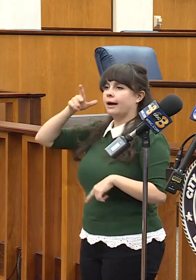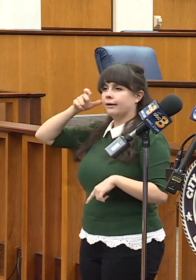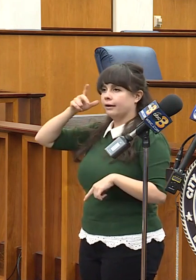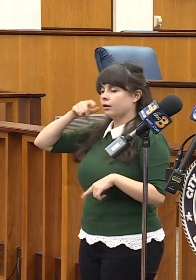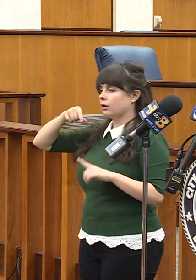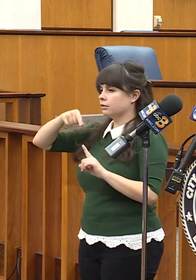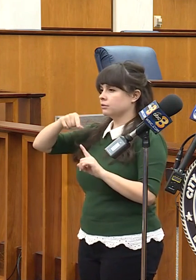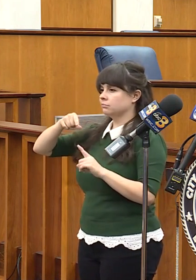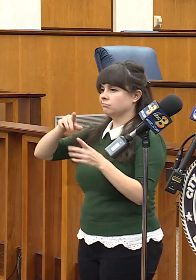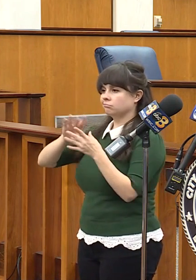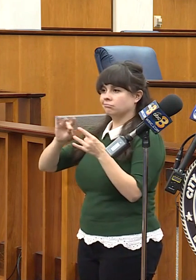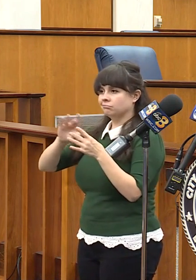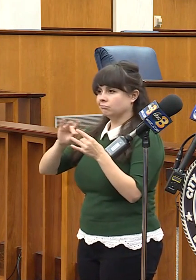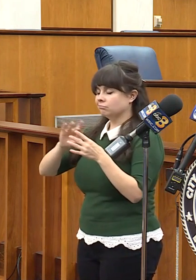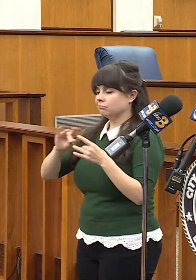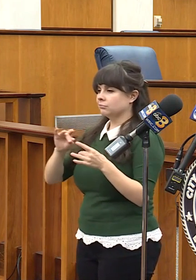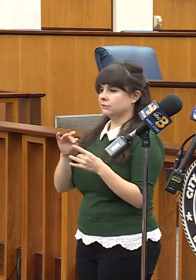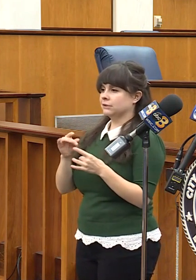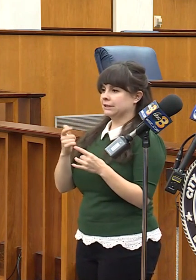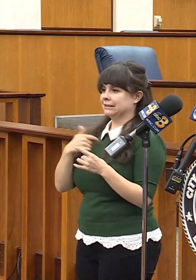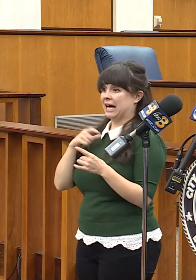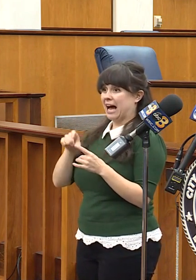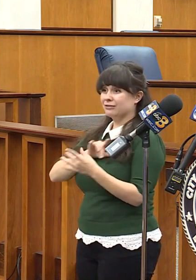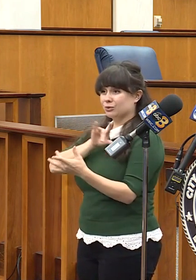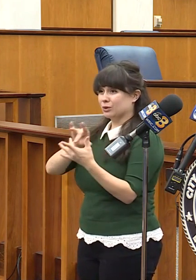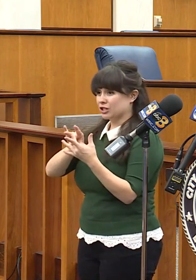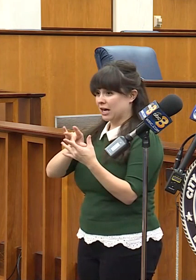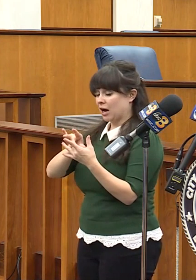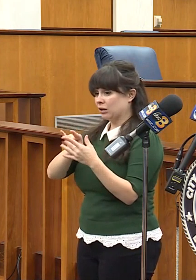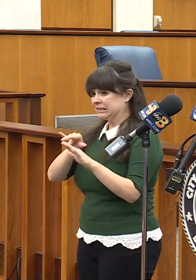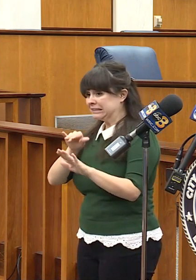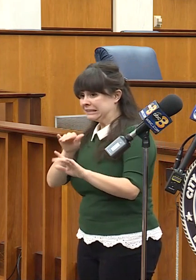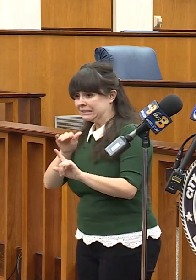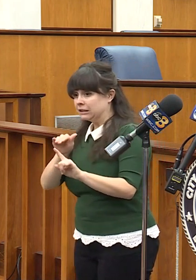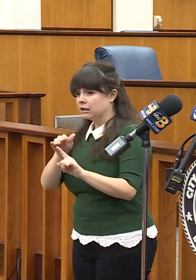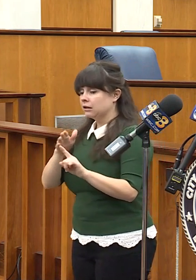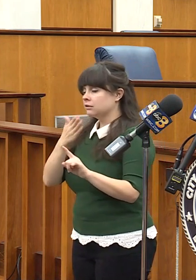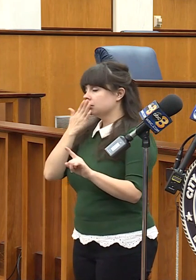and have to thank God, she's going to be okay.